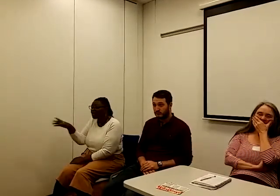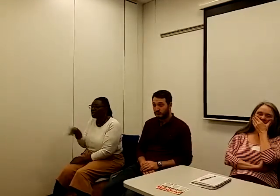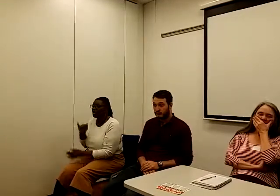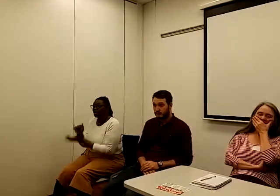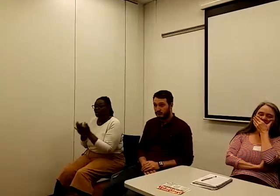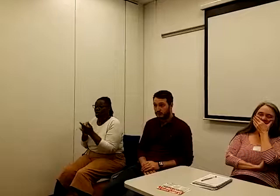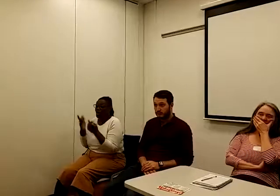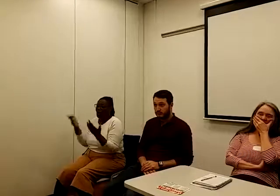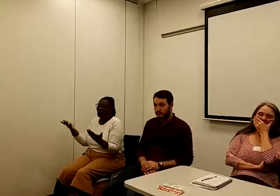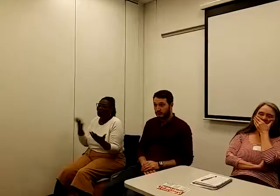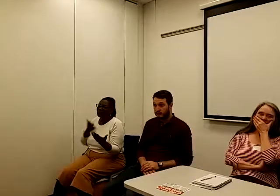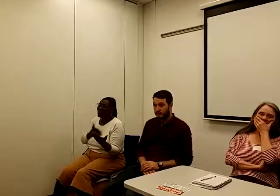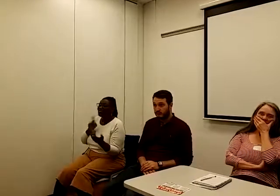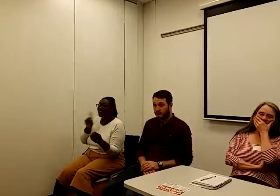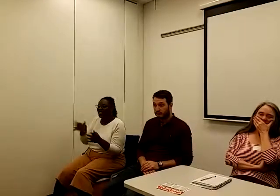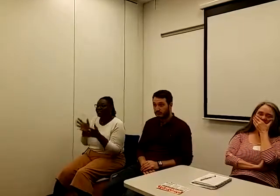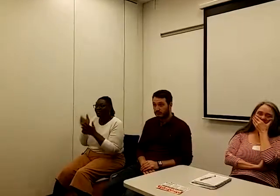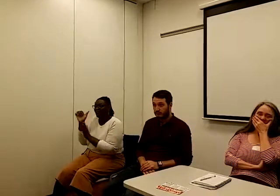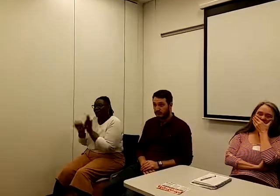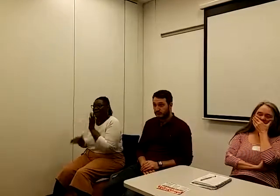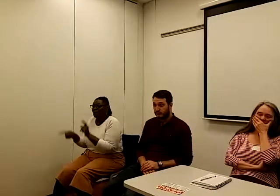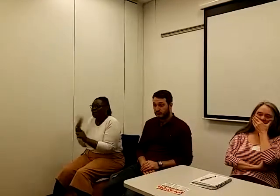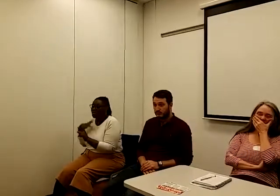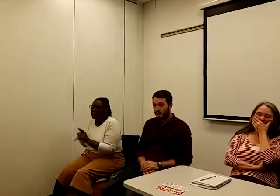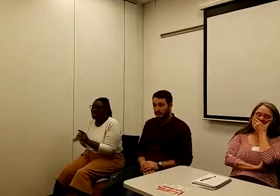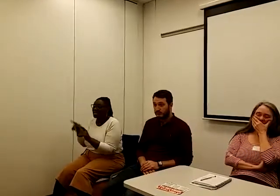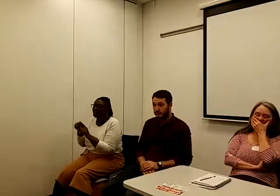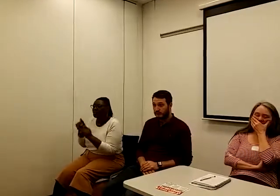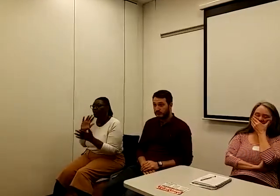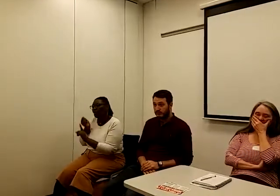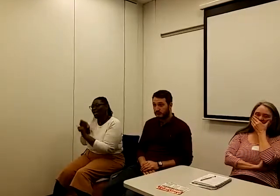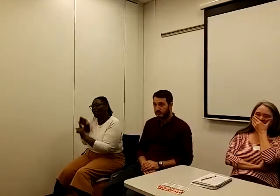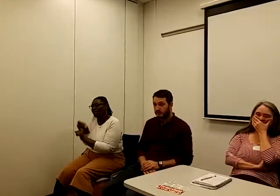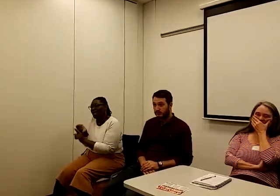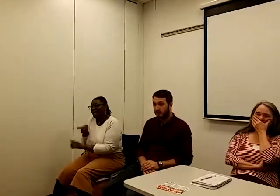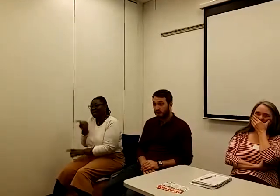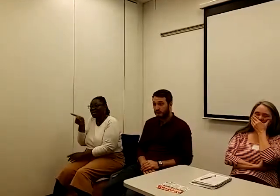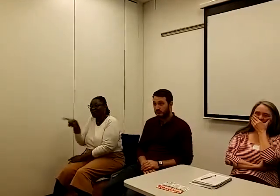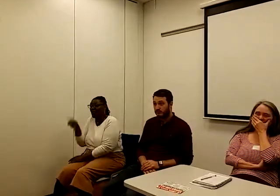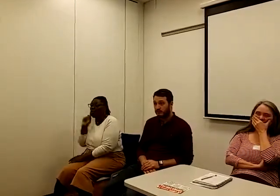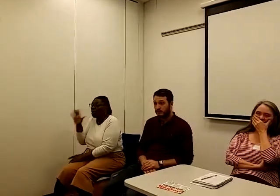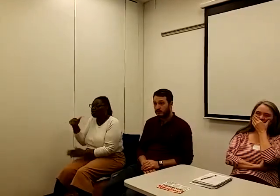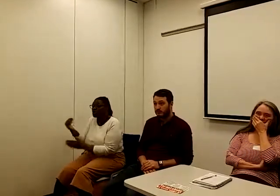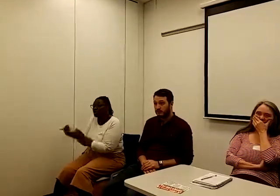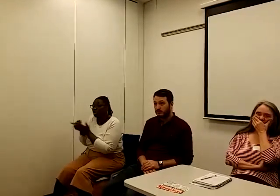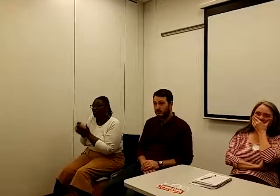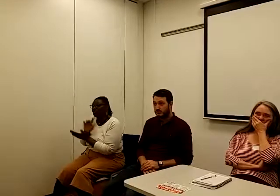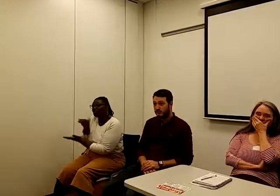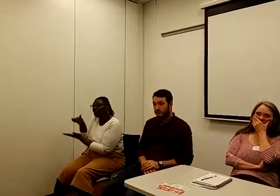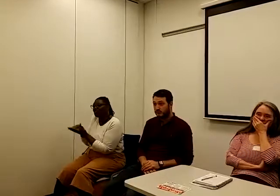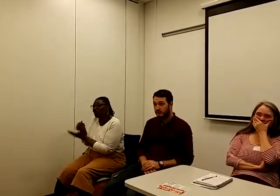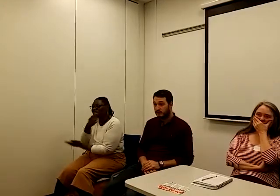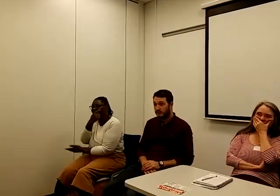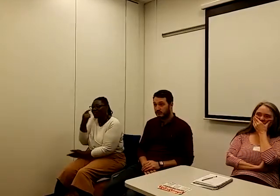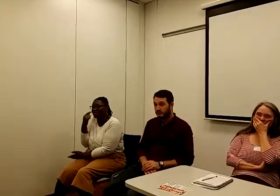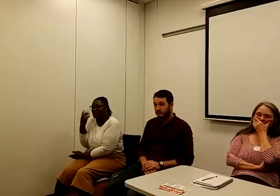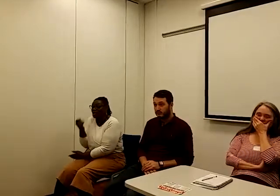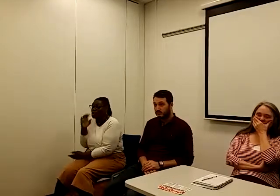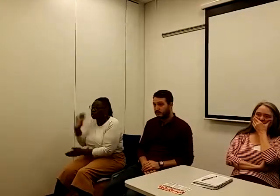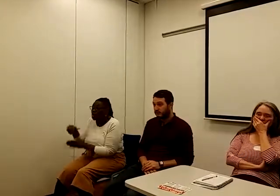So, that's the beginning. We need to campaign on securing the correct evidence to help us claim